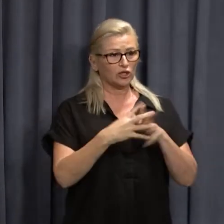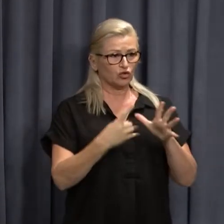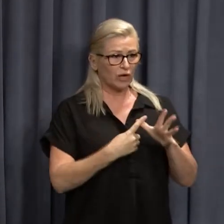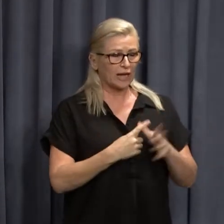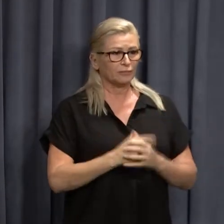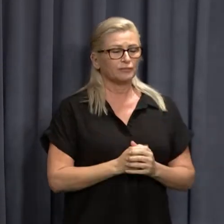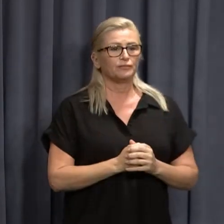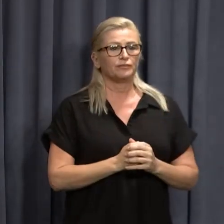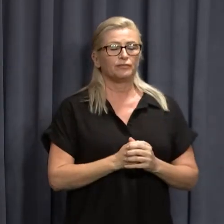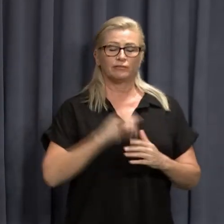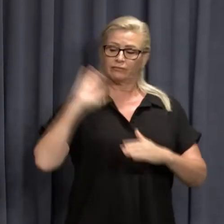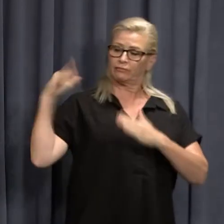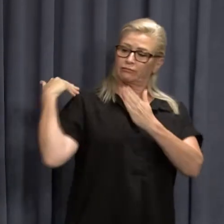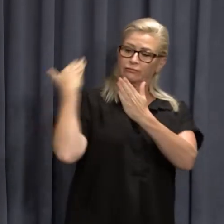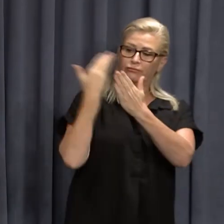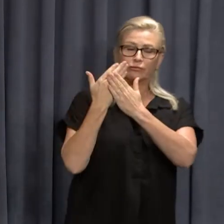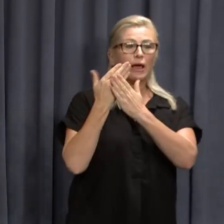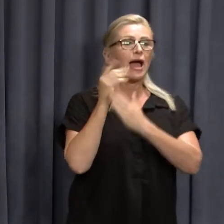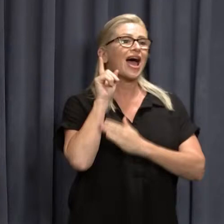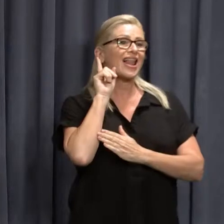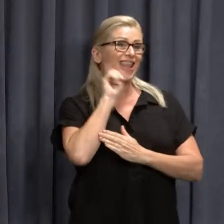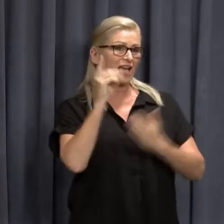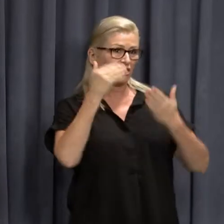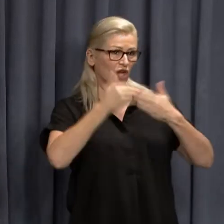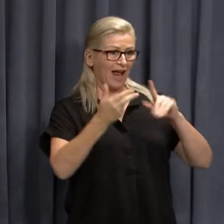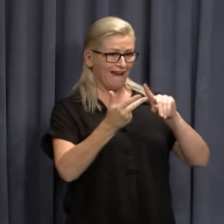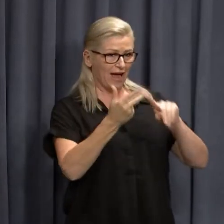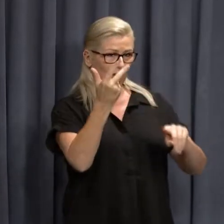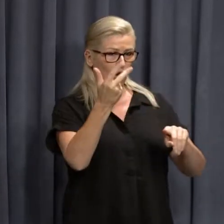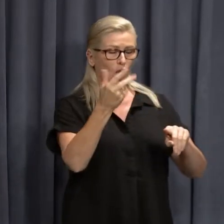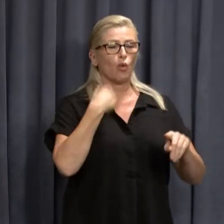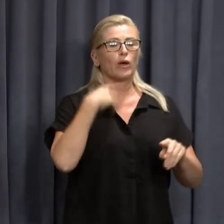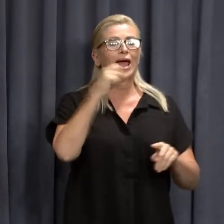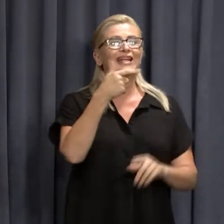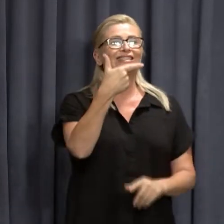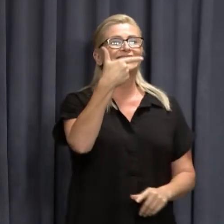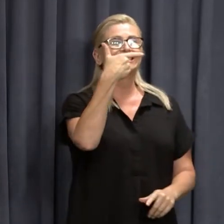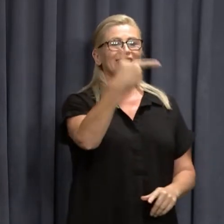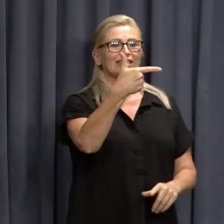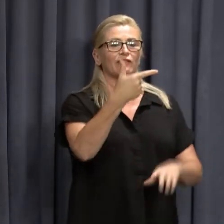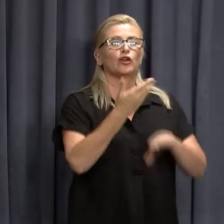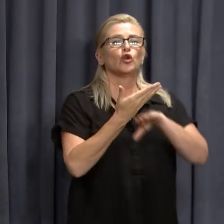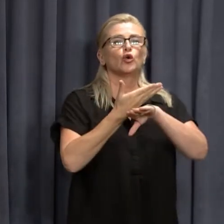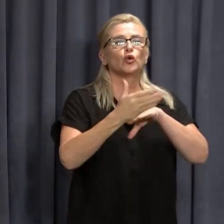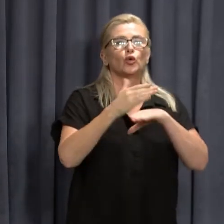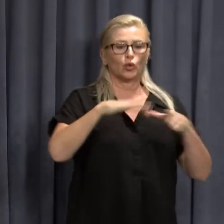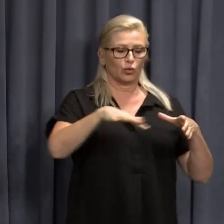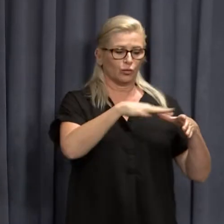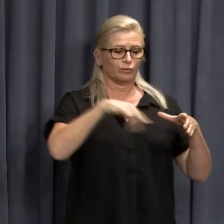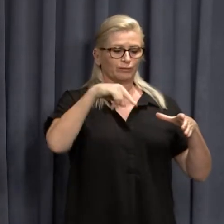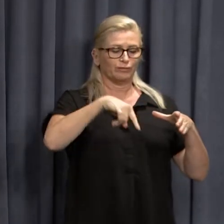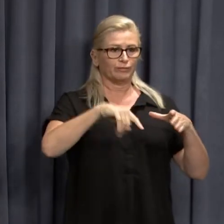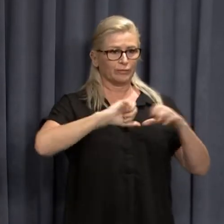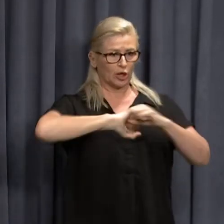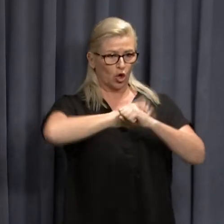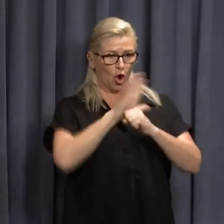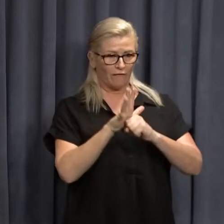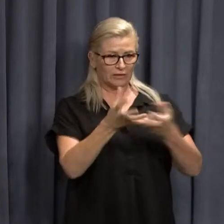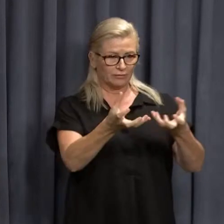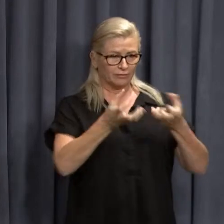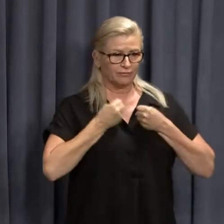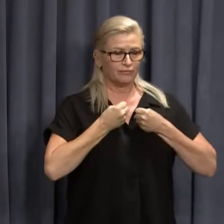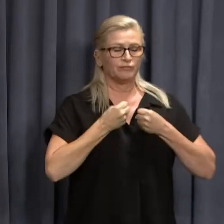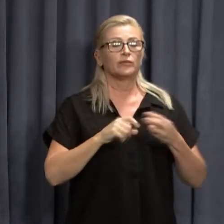Up to 8pm last night we're reporting seven new local cases. Three of the seven local